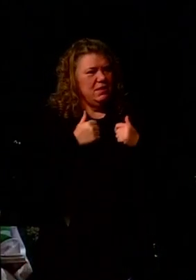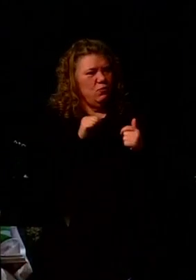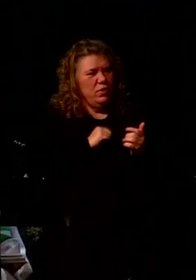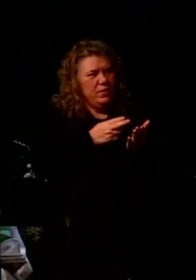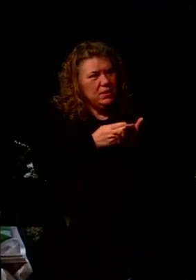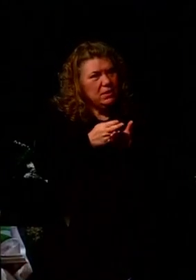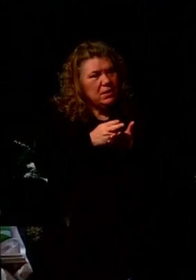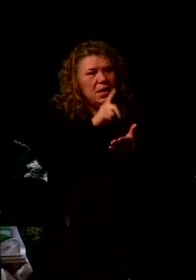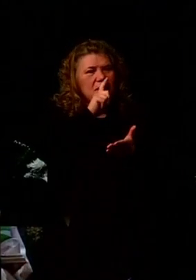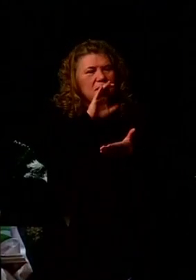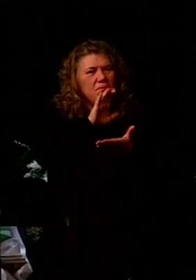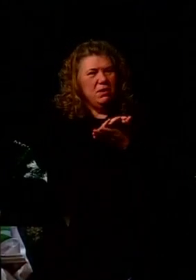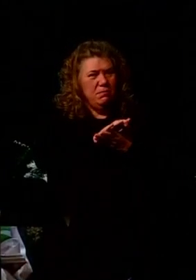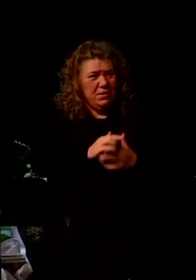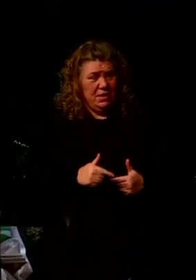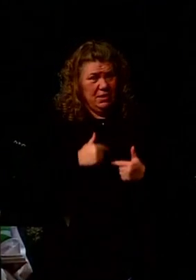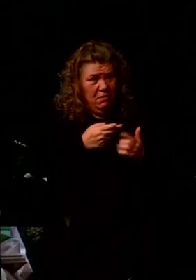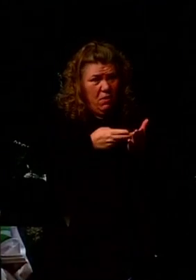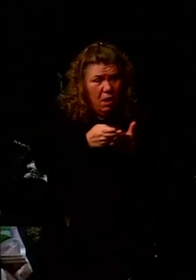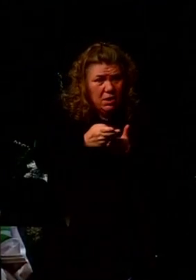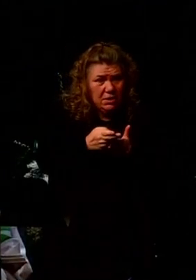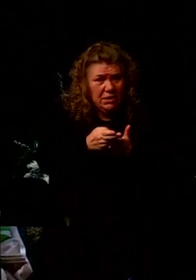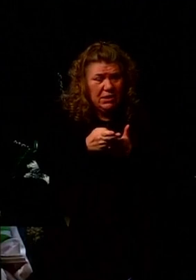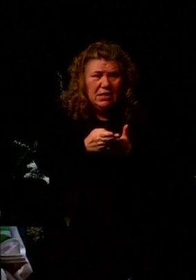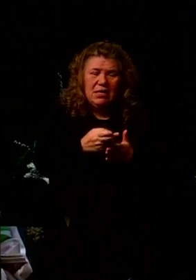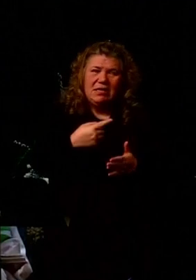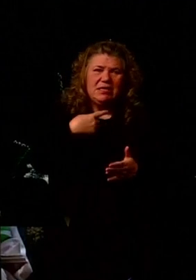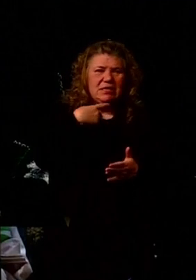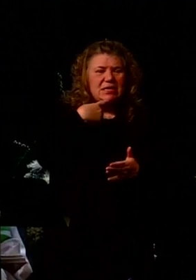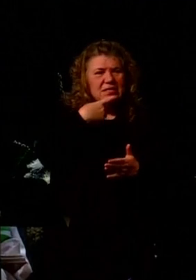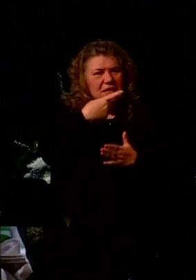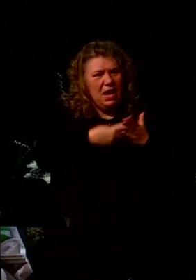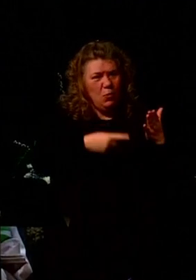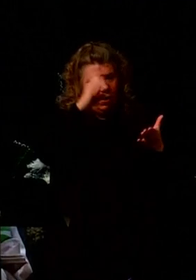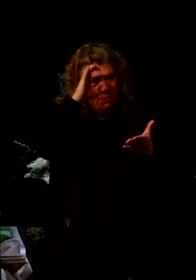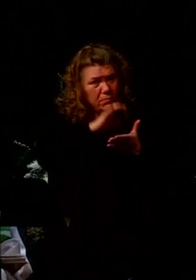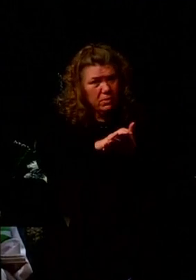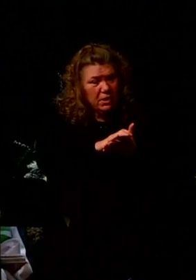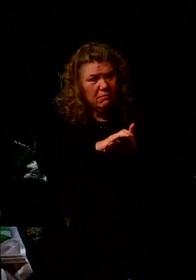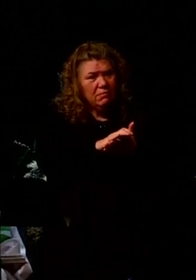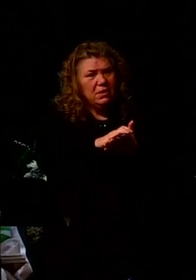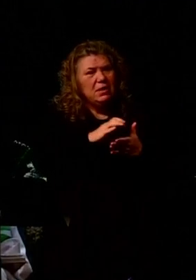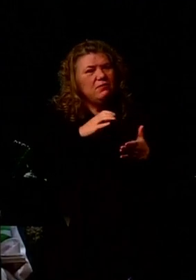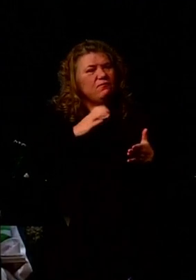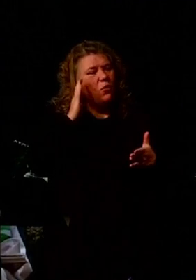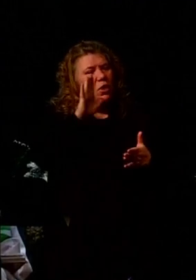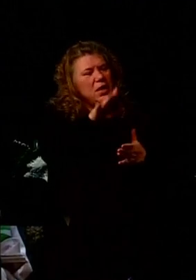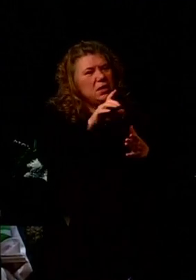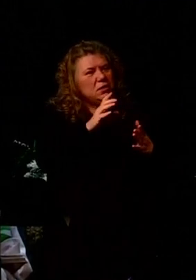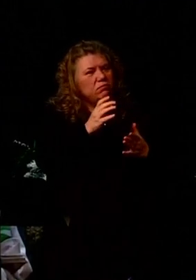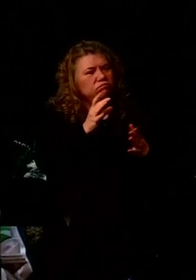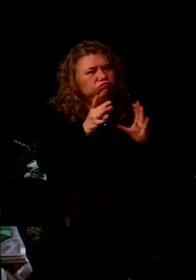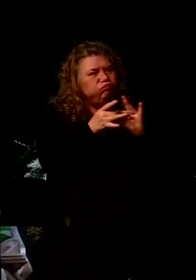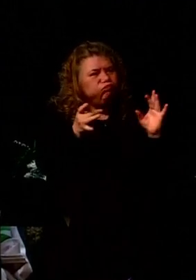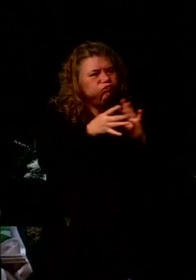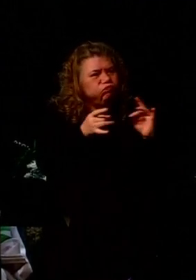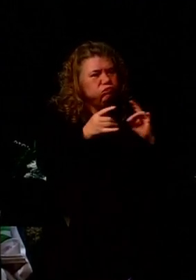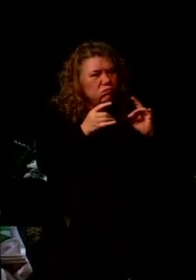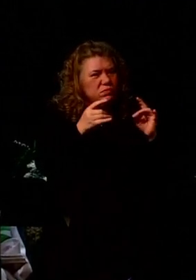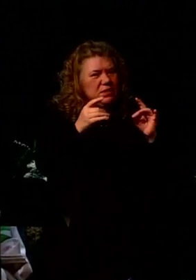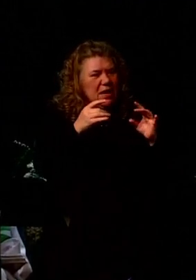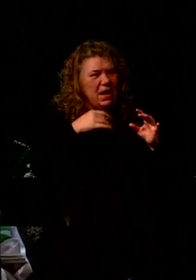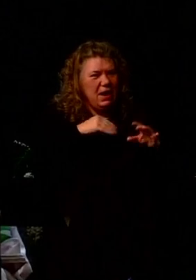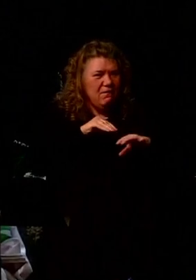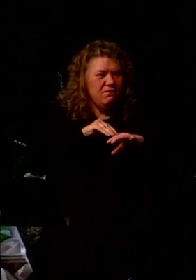a commitment to live honestly, to say what he meant, to have his words mean something, to share his